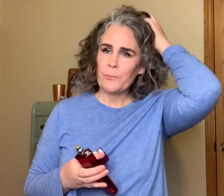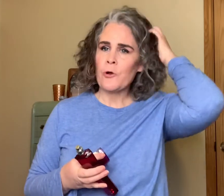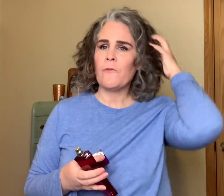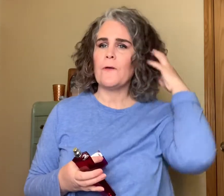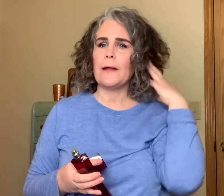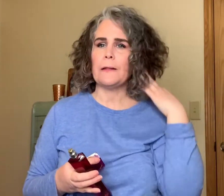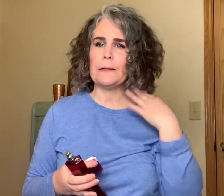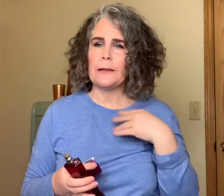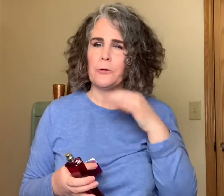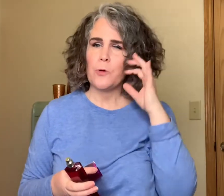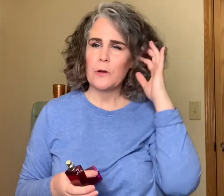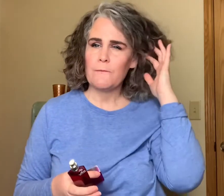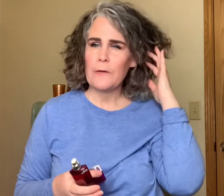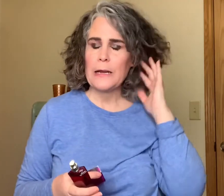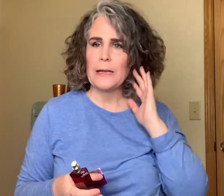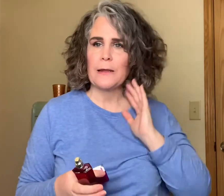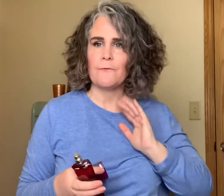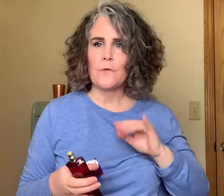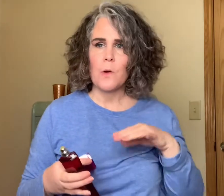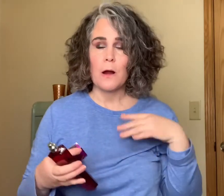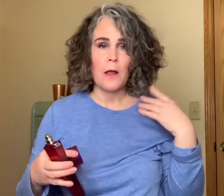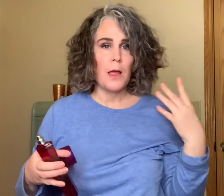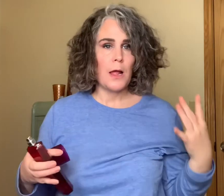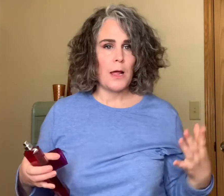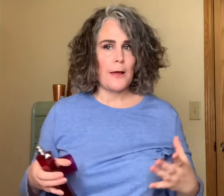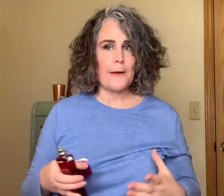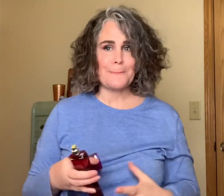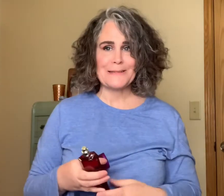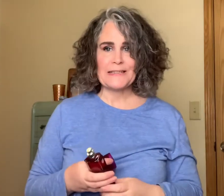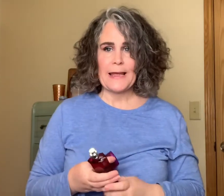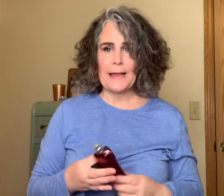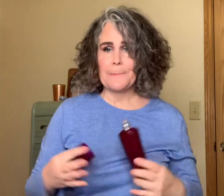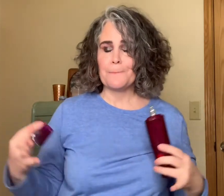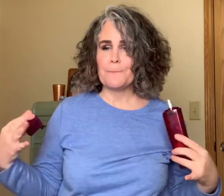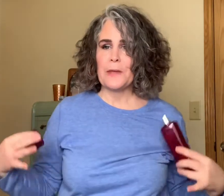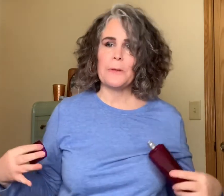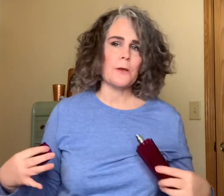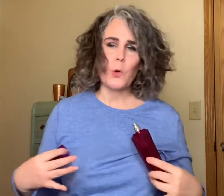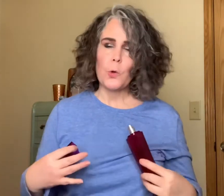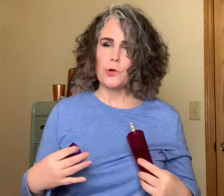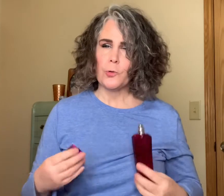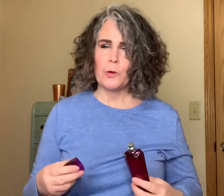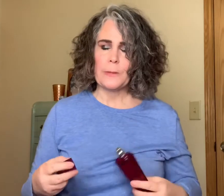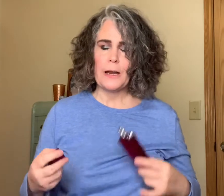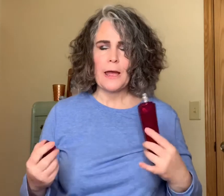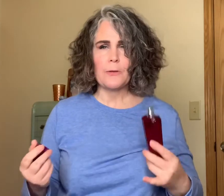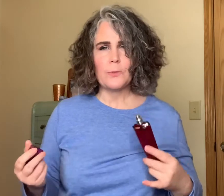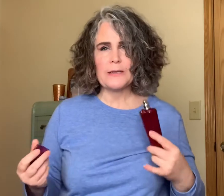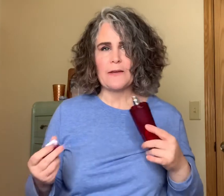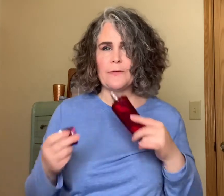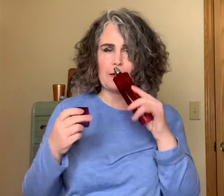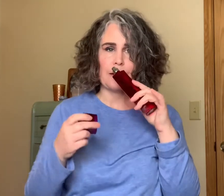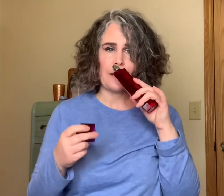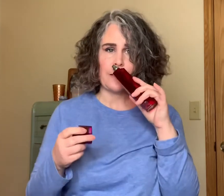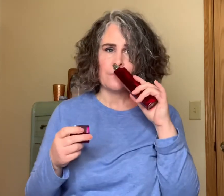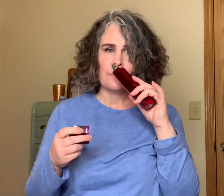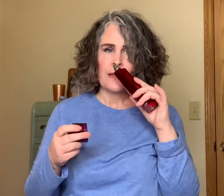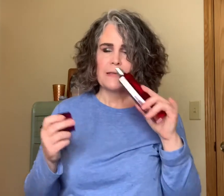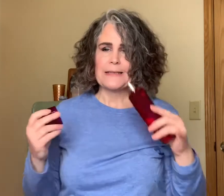profile a little more inviting for um say maybe an older woman I would definitely say